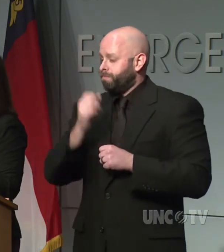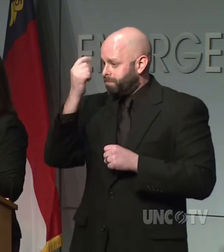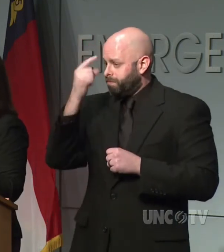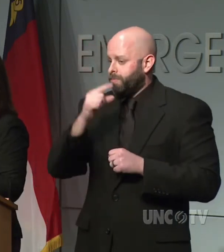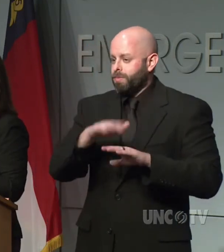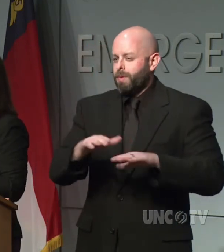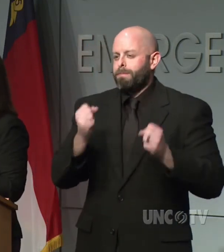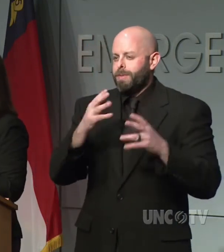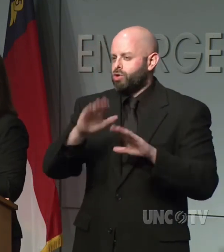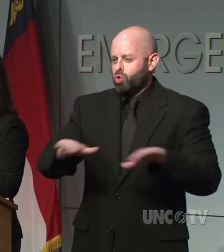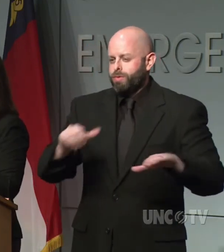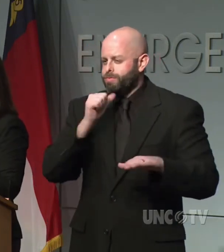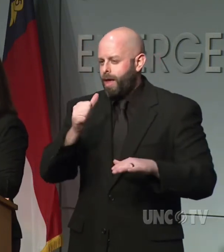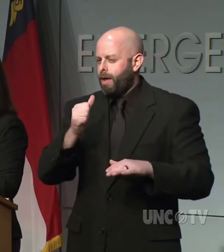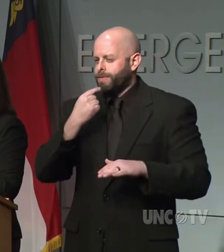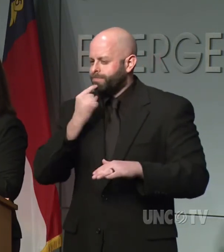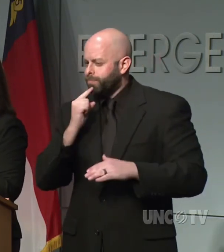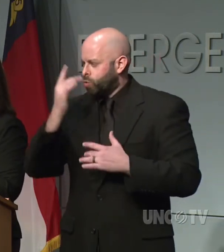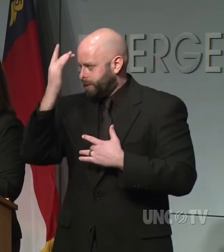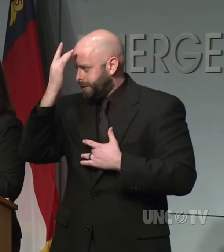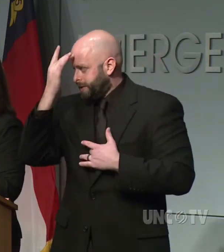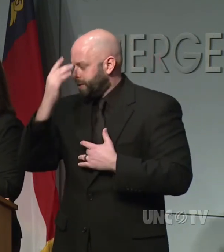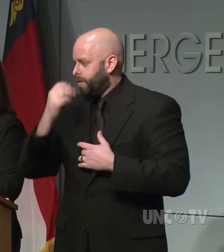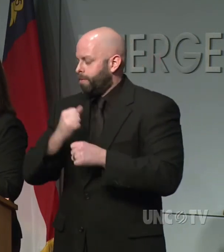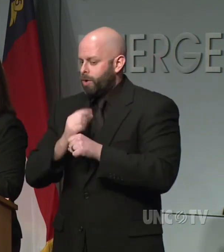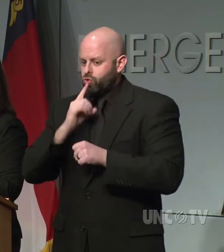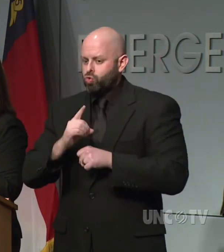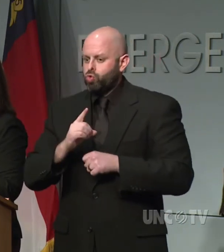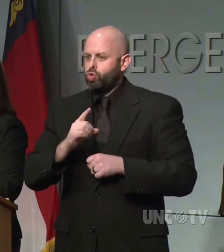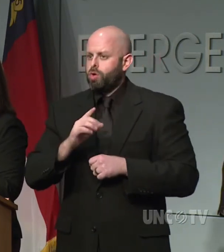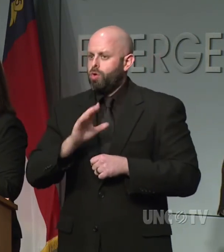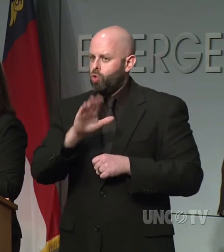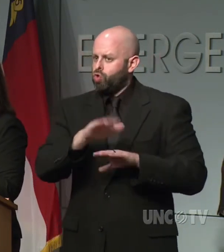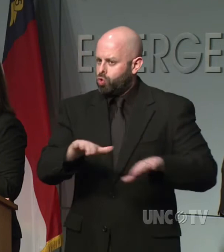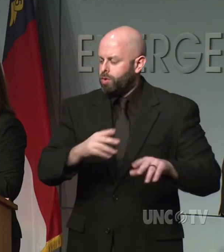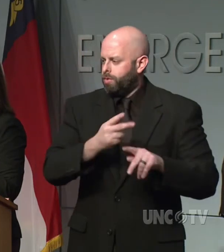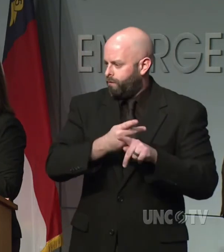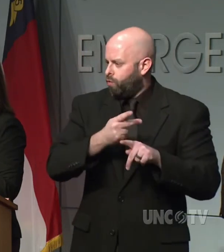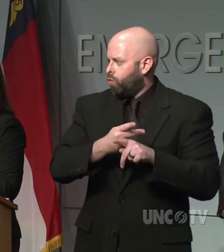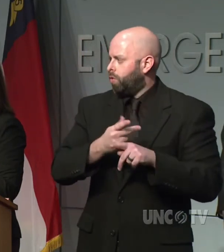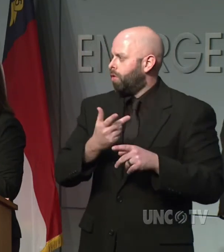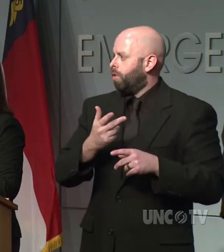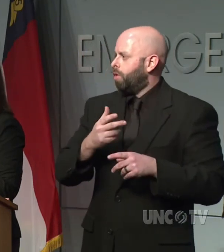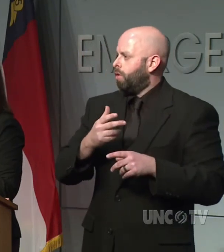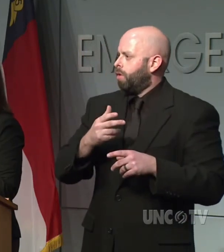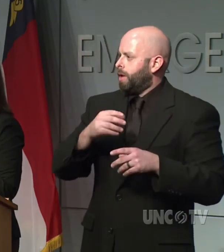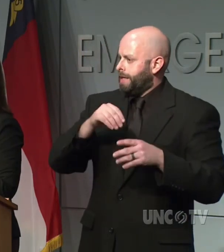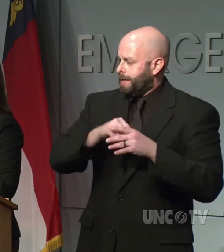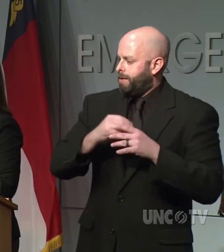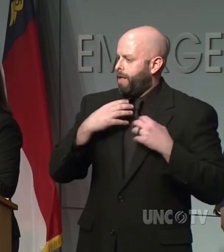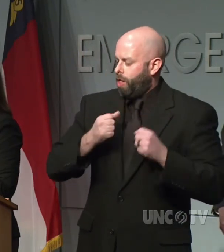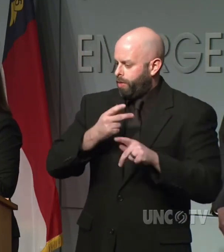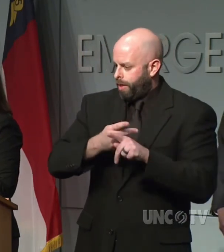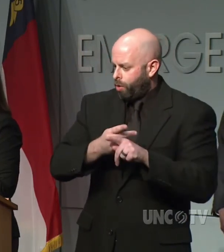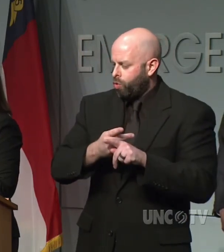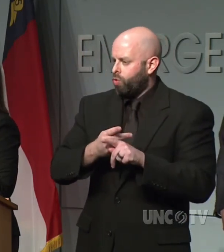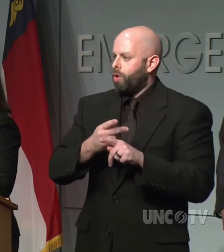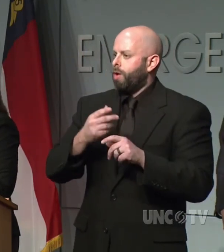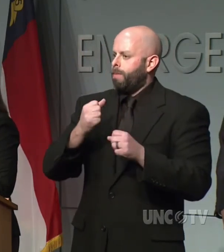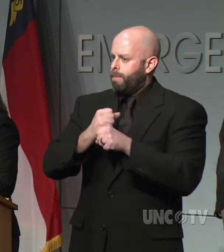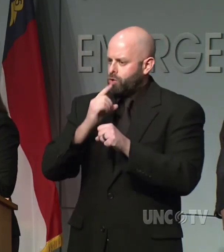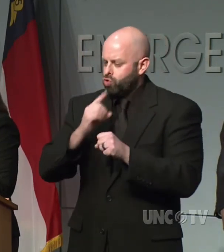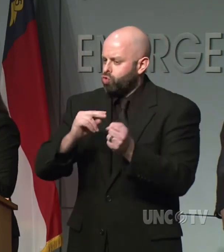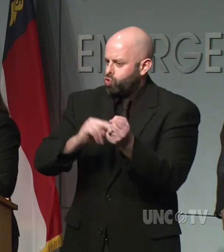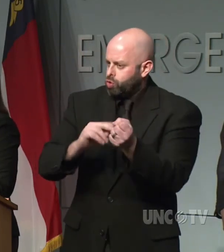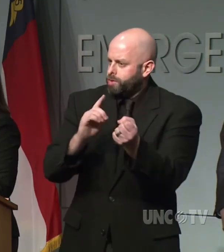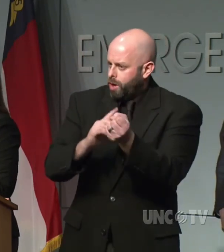we want to make sure that those on our the front lines of our our in our health care workforce have the opportunity to